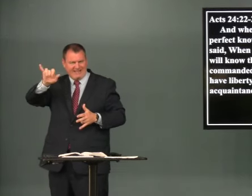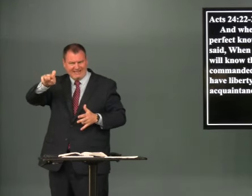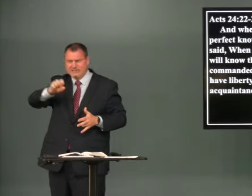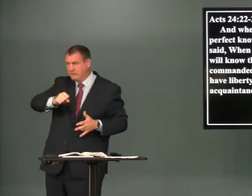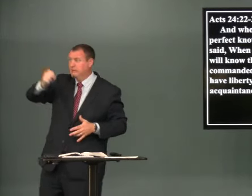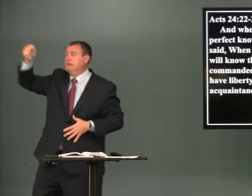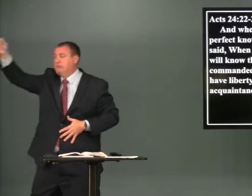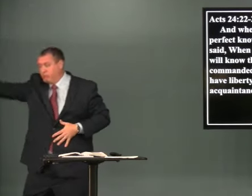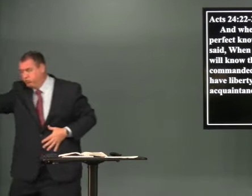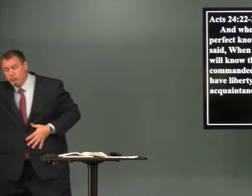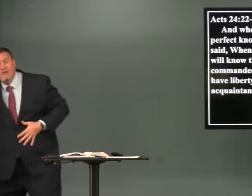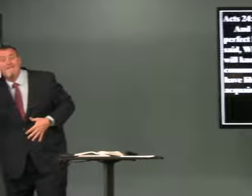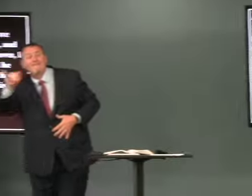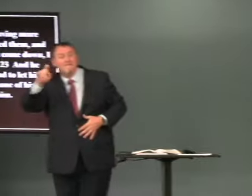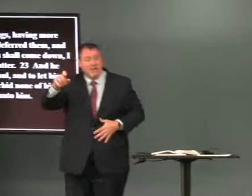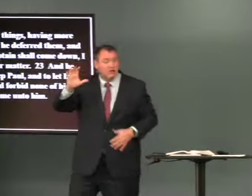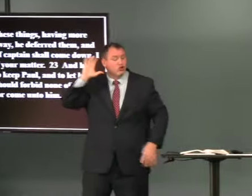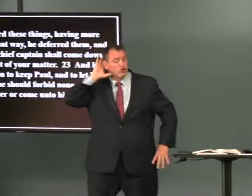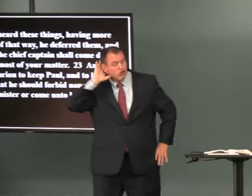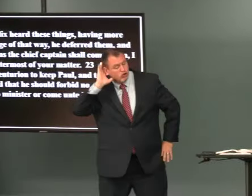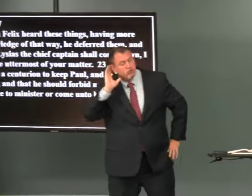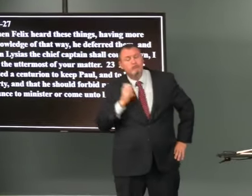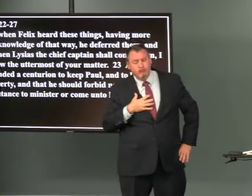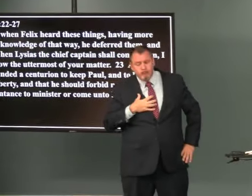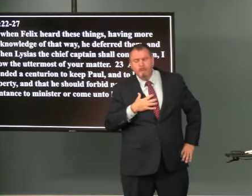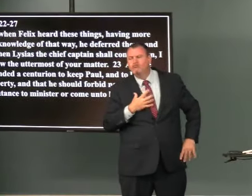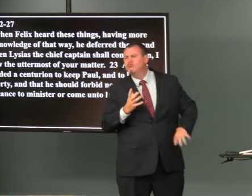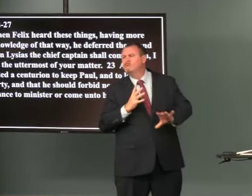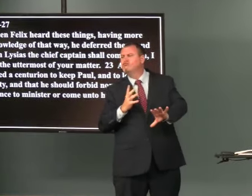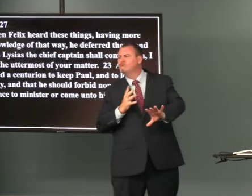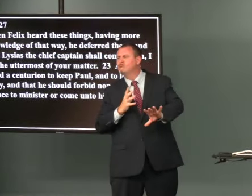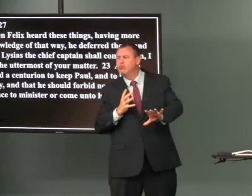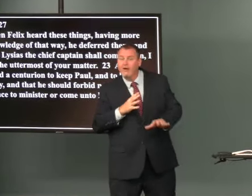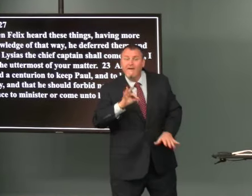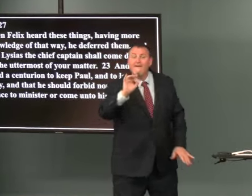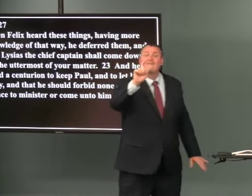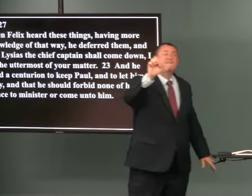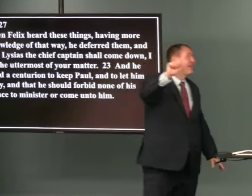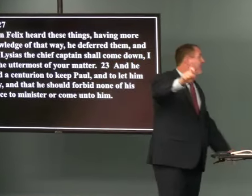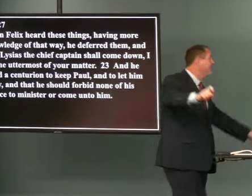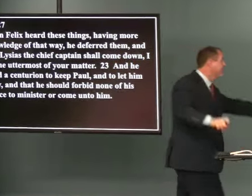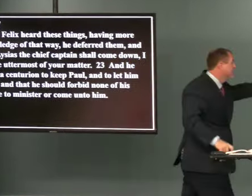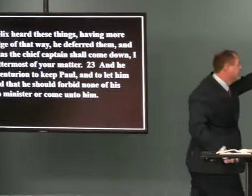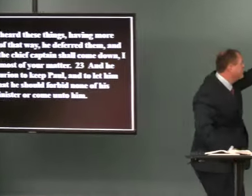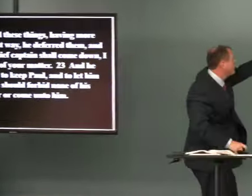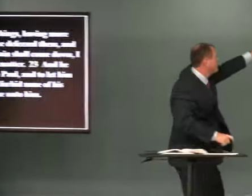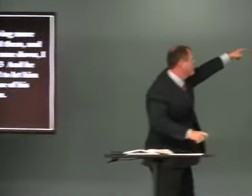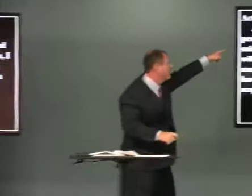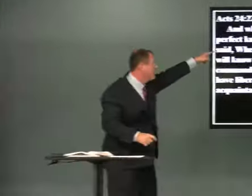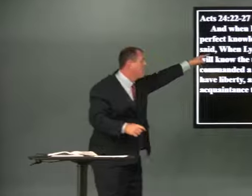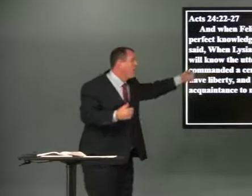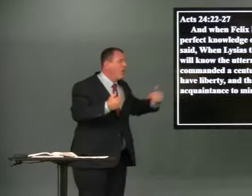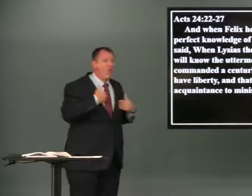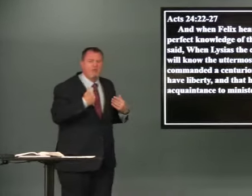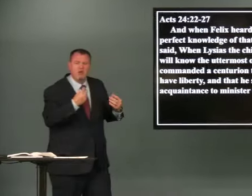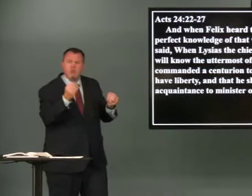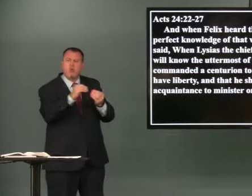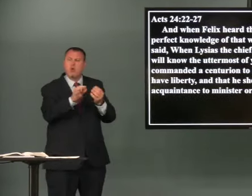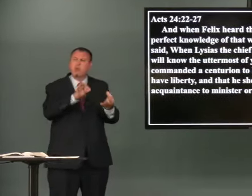the governor in felix who's named felix and let him listen to the situation and then here we pick it up